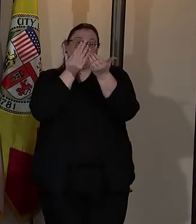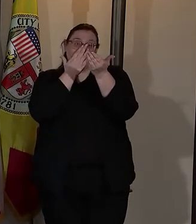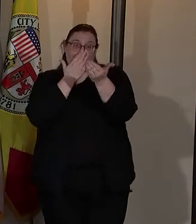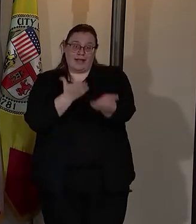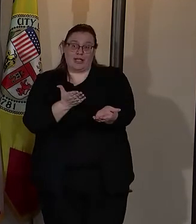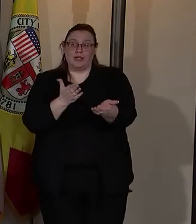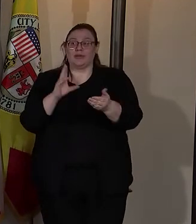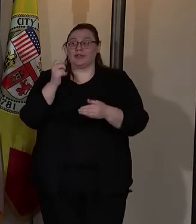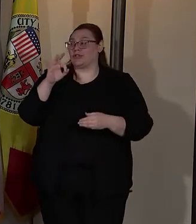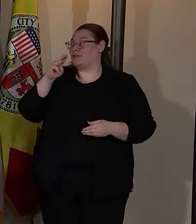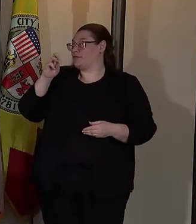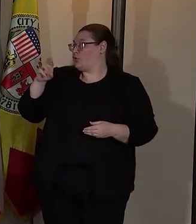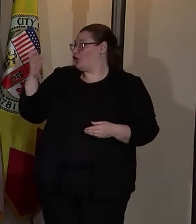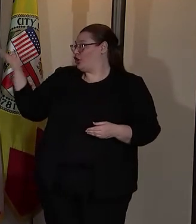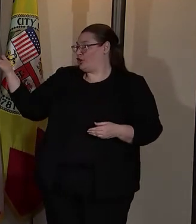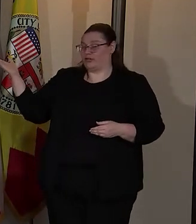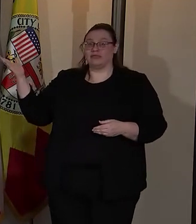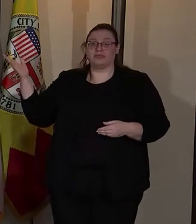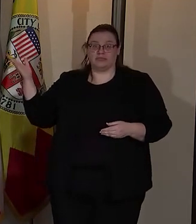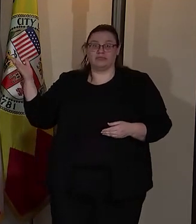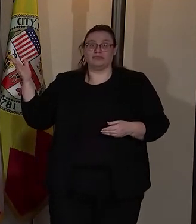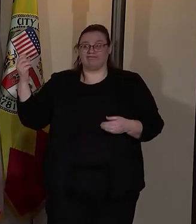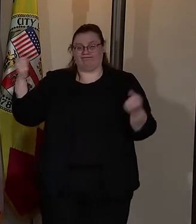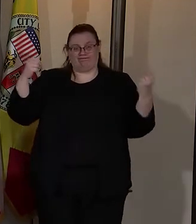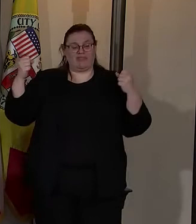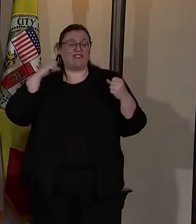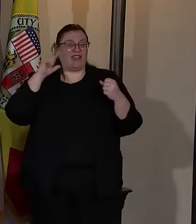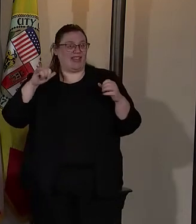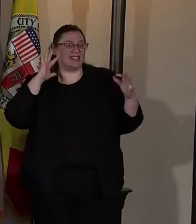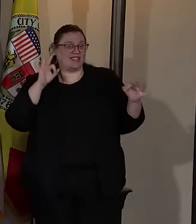Chief Moore for this decision.